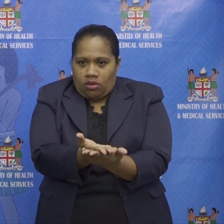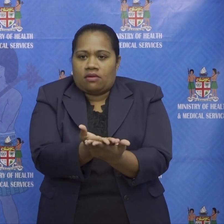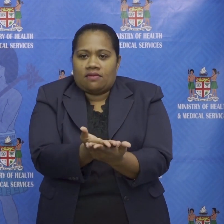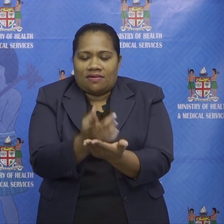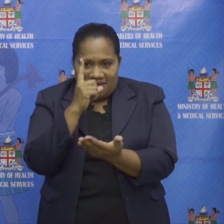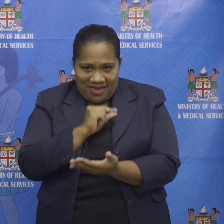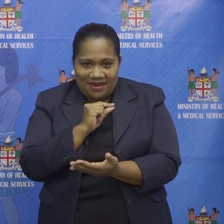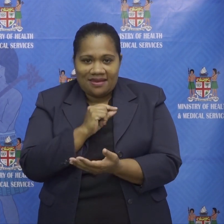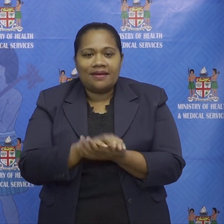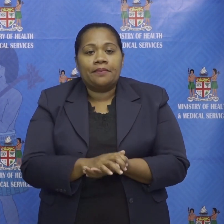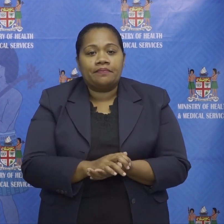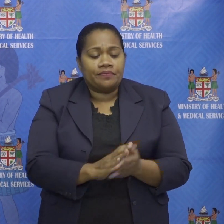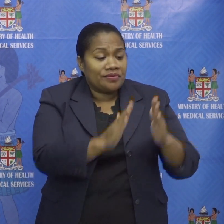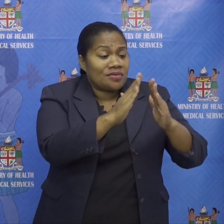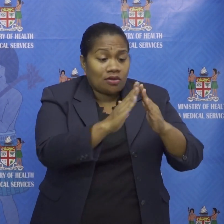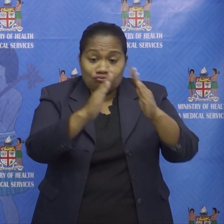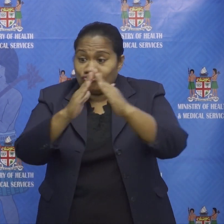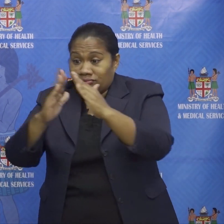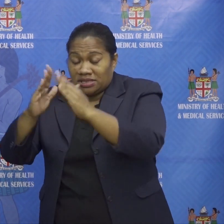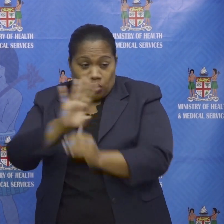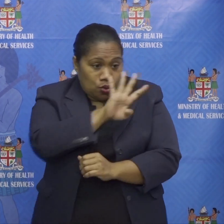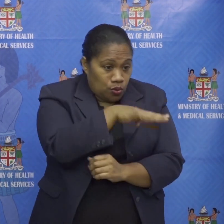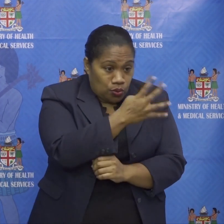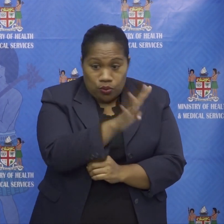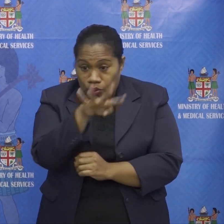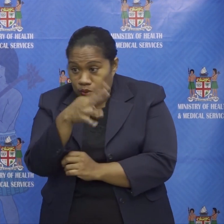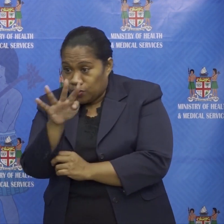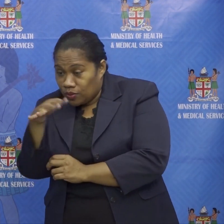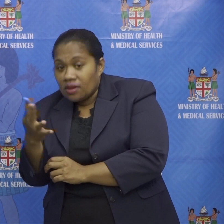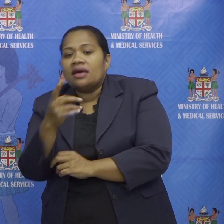house-to-house screening as well may reveal some of those outbreaks in waiting